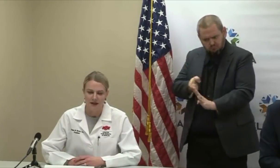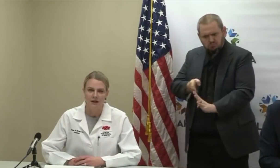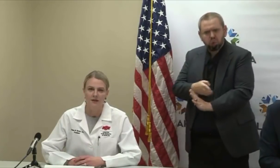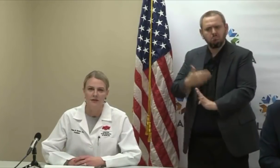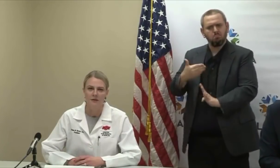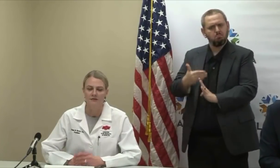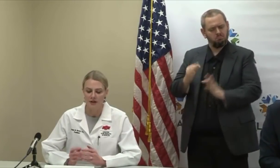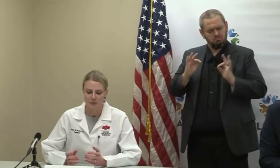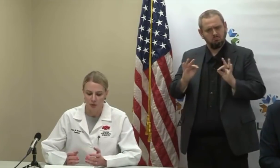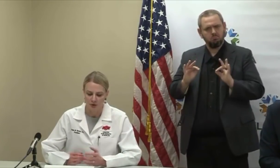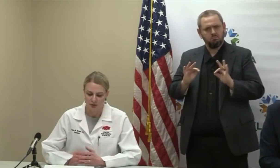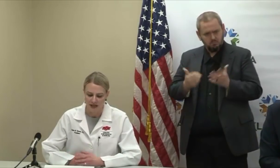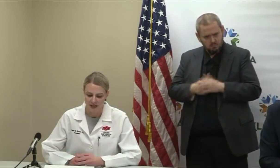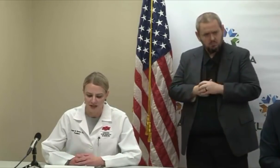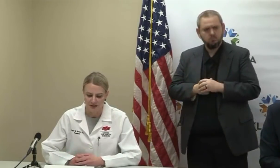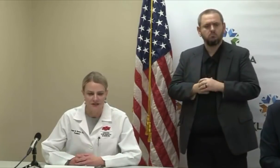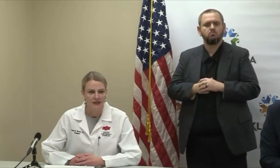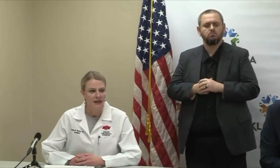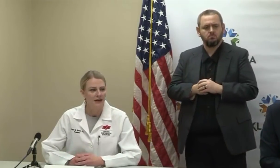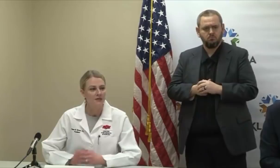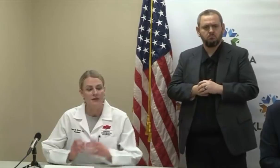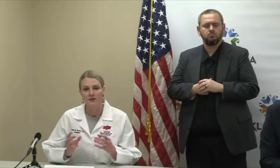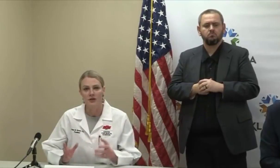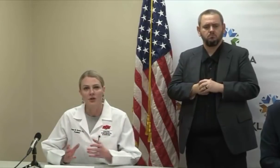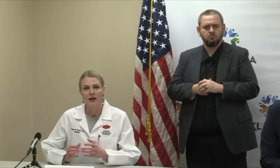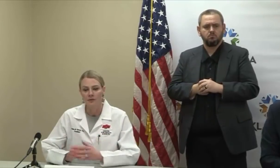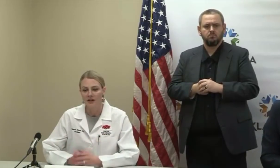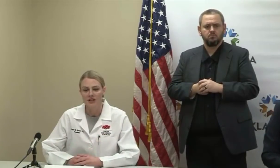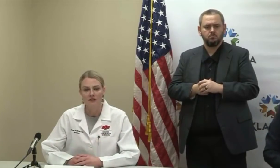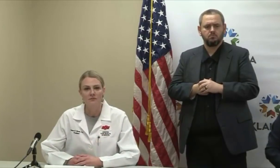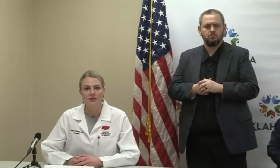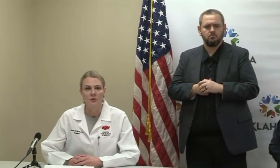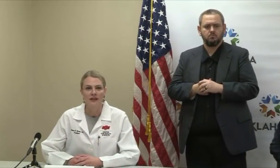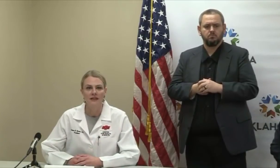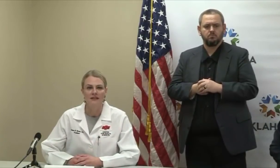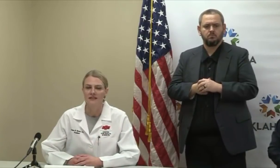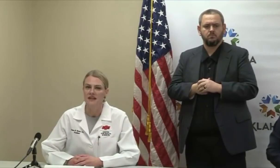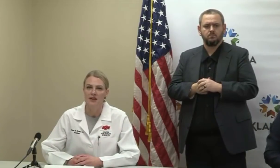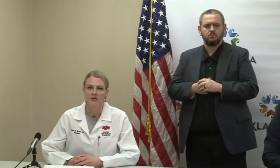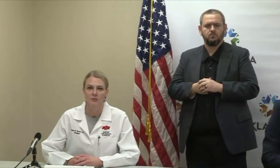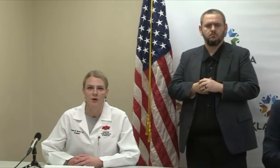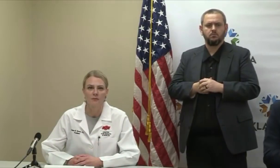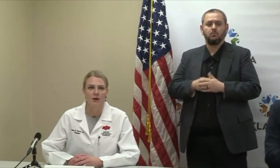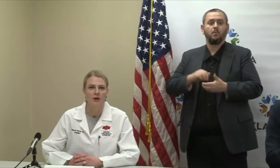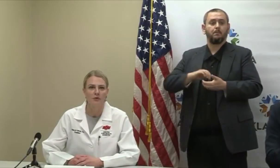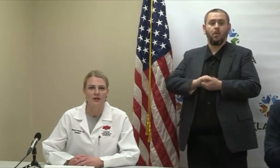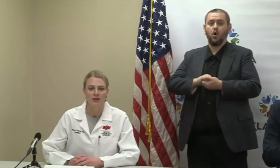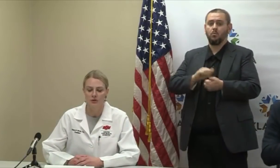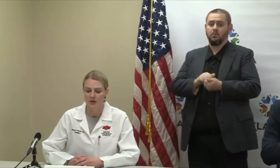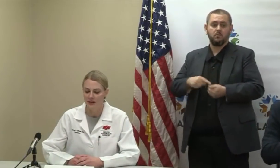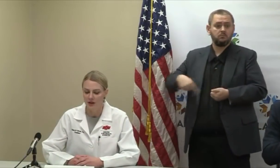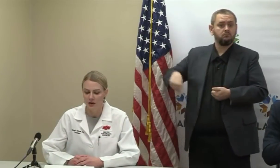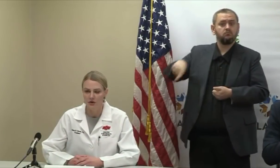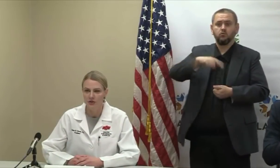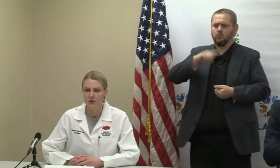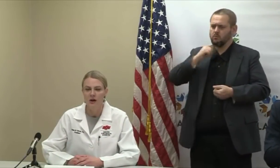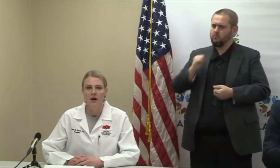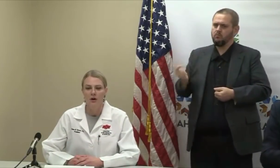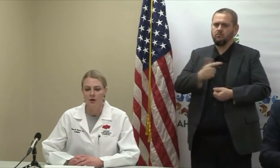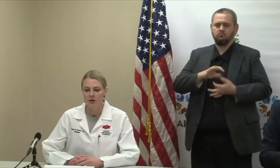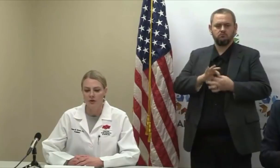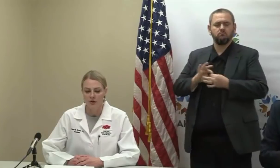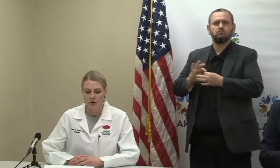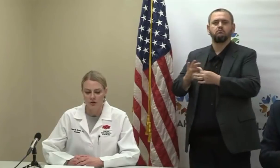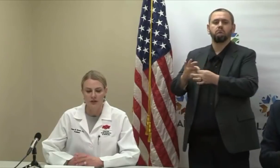the very important reagents. The collaboration between the state health department, OSU, and OU